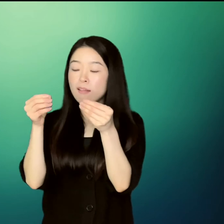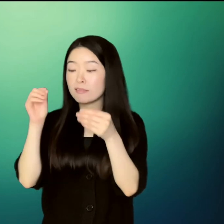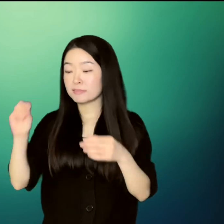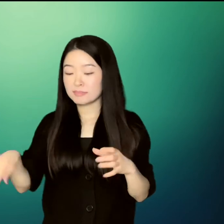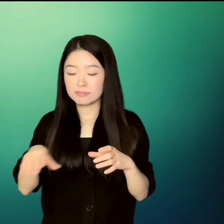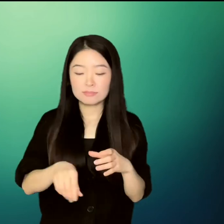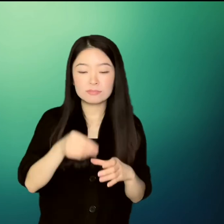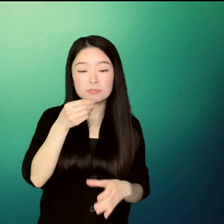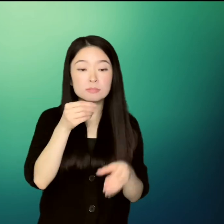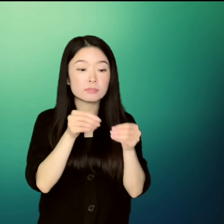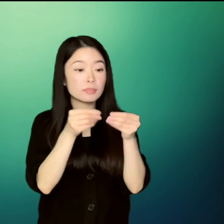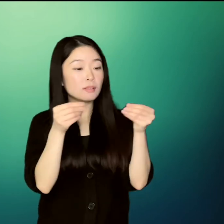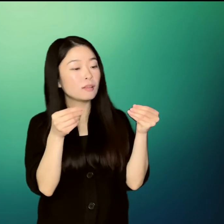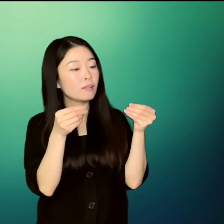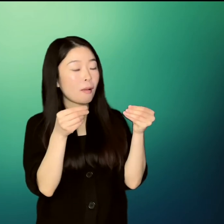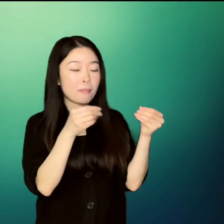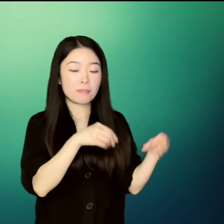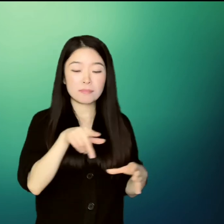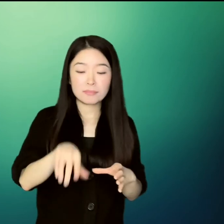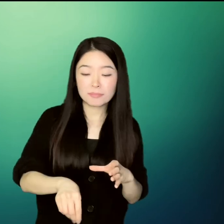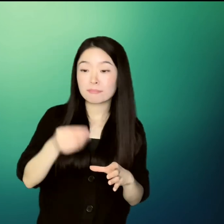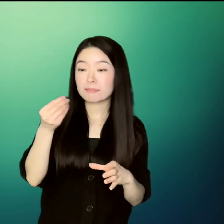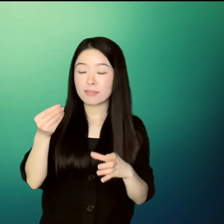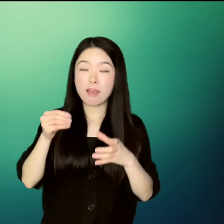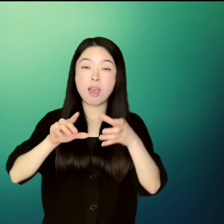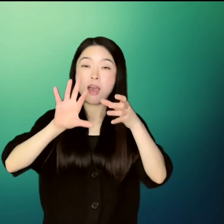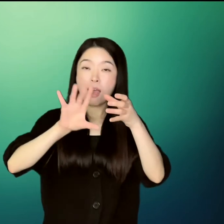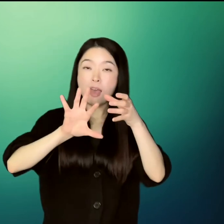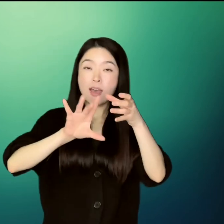She found a few names she liked.